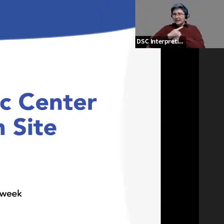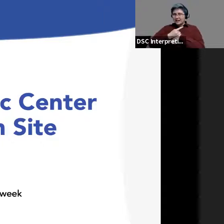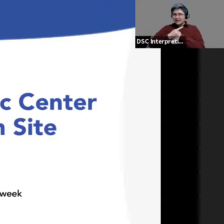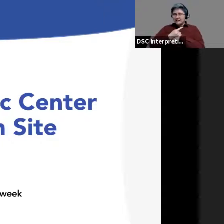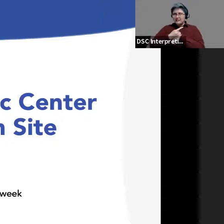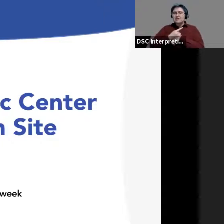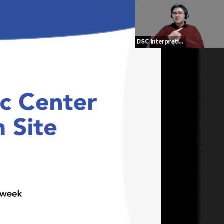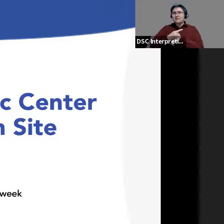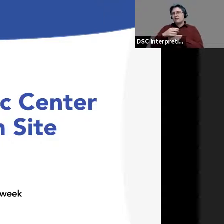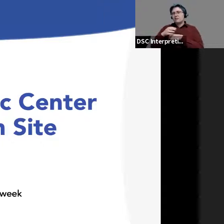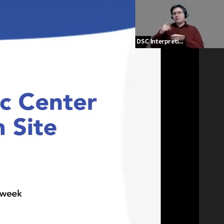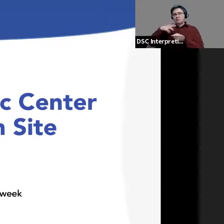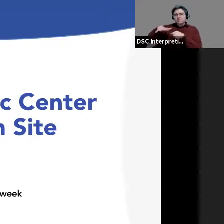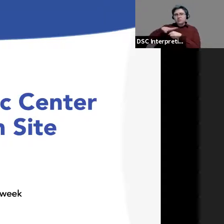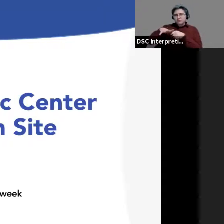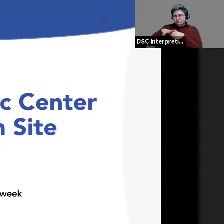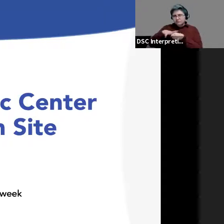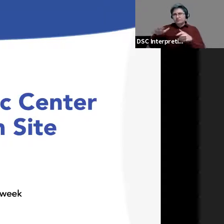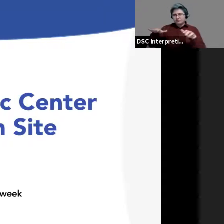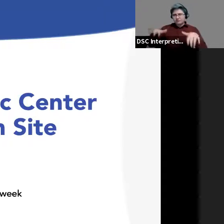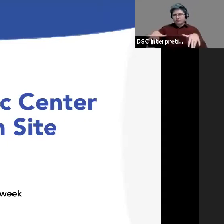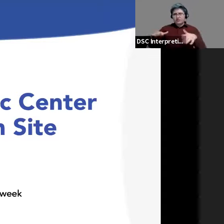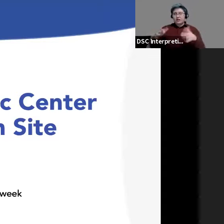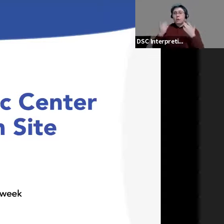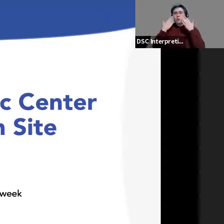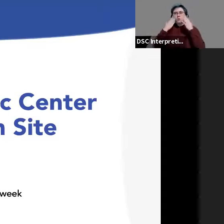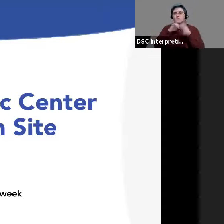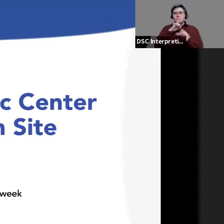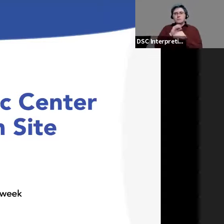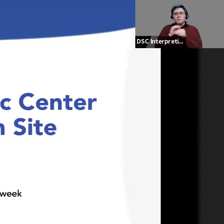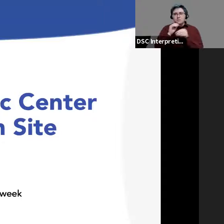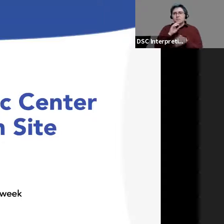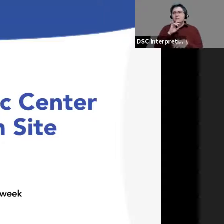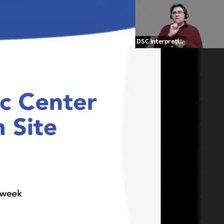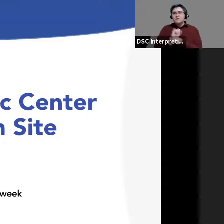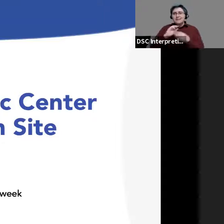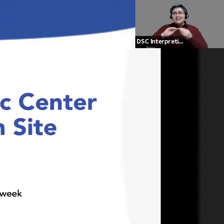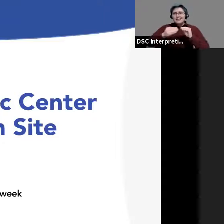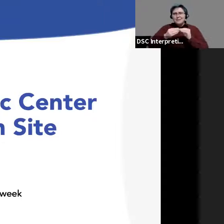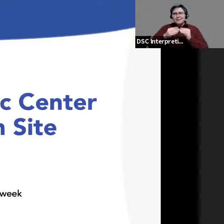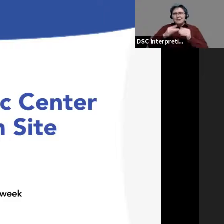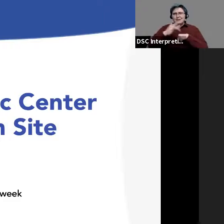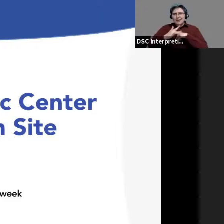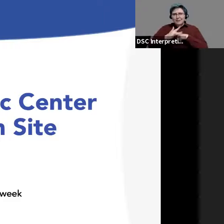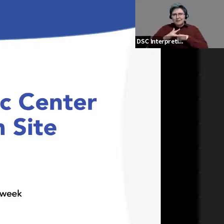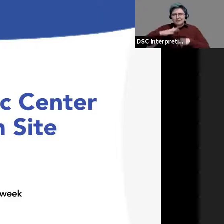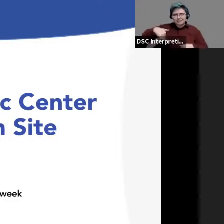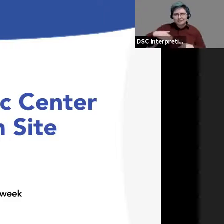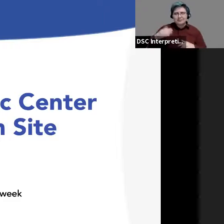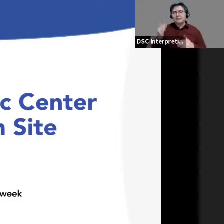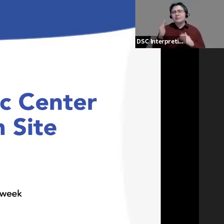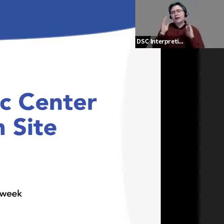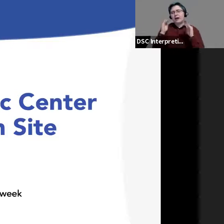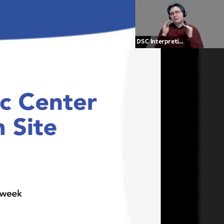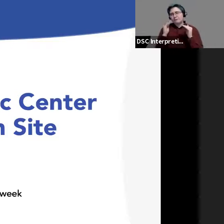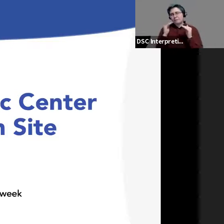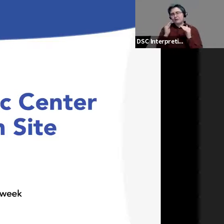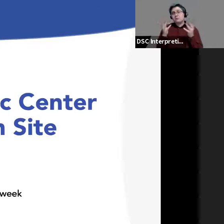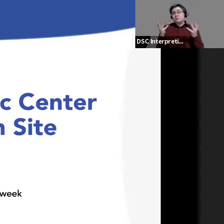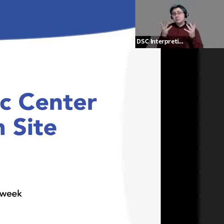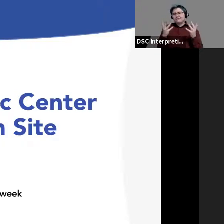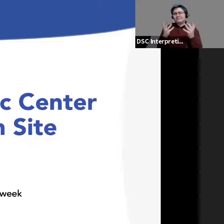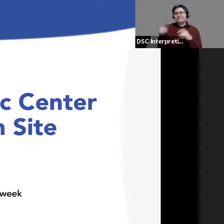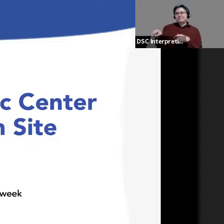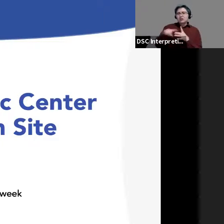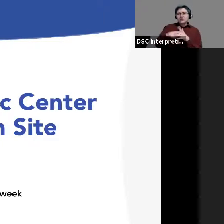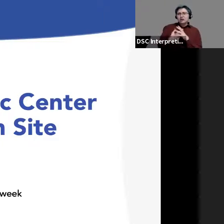vaccination site. While we do not know the actual number of doses yet, we expect to have that site to